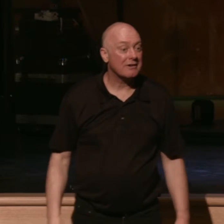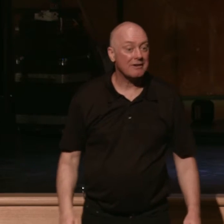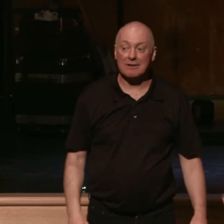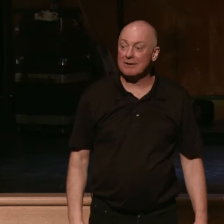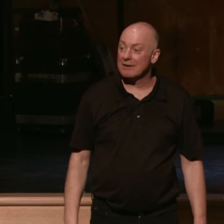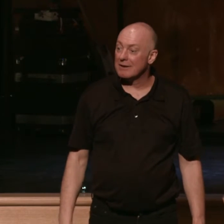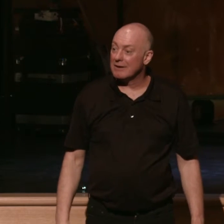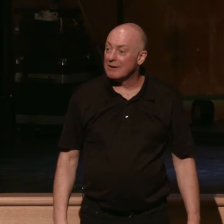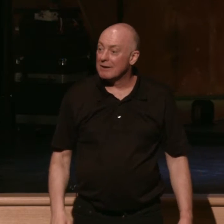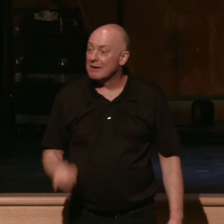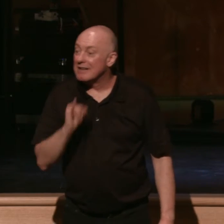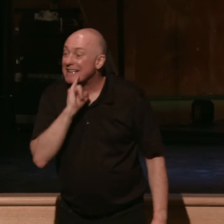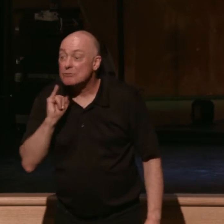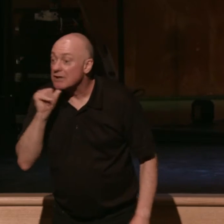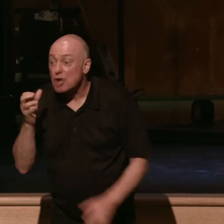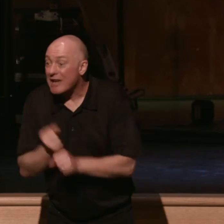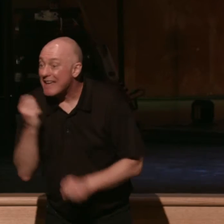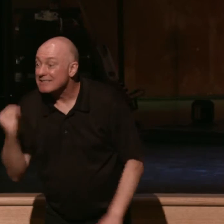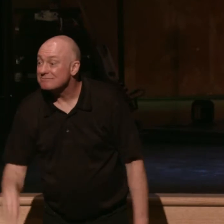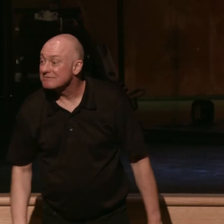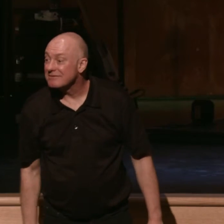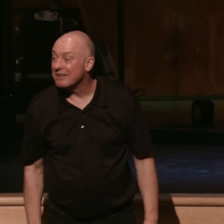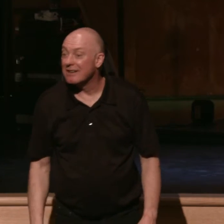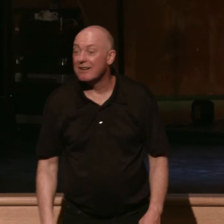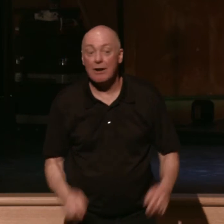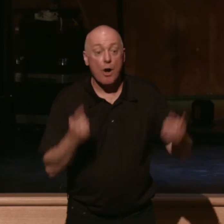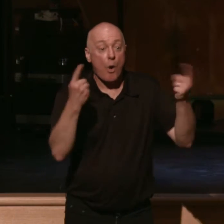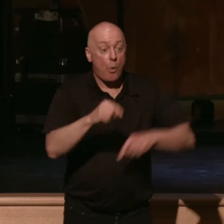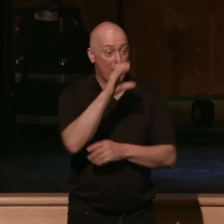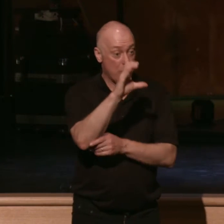The Israelites didn't get it. When the crisis comes, what did they do?